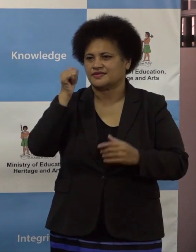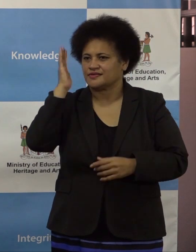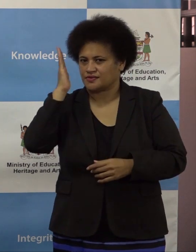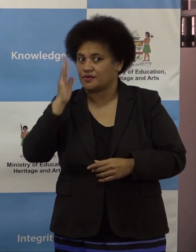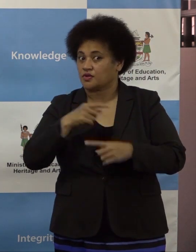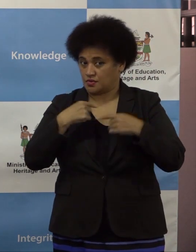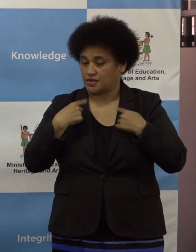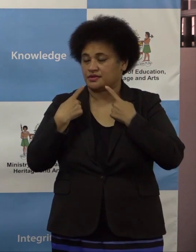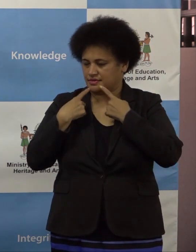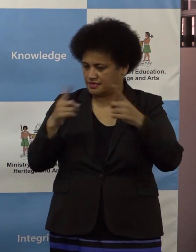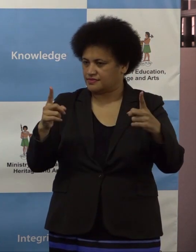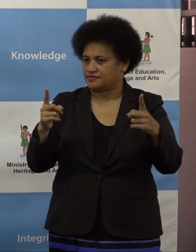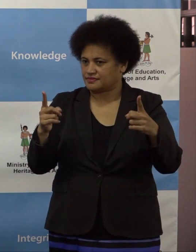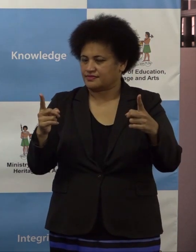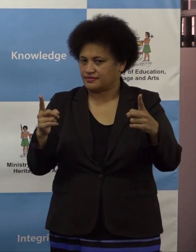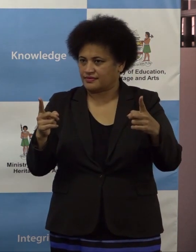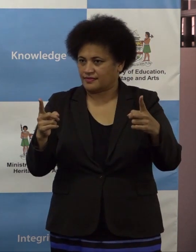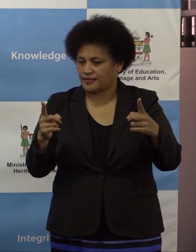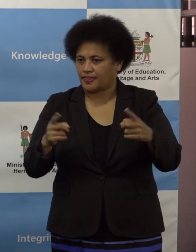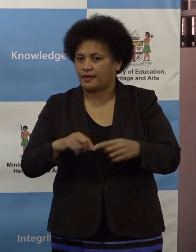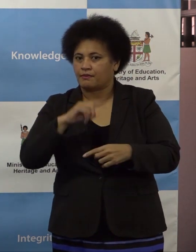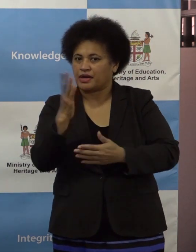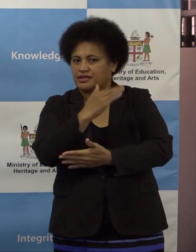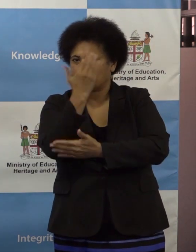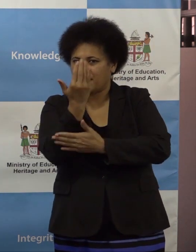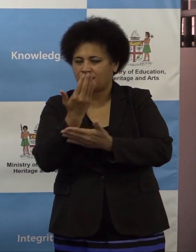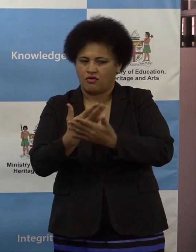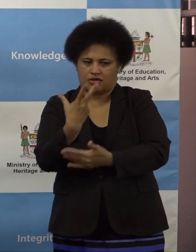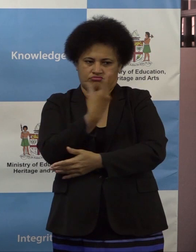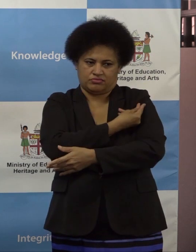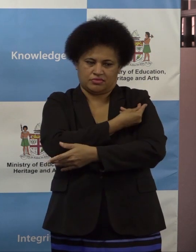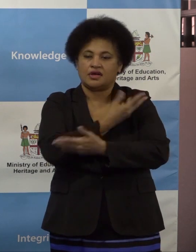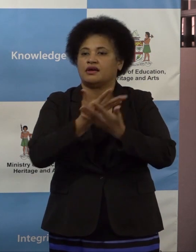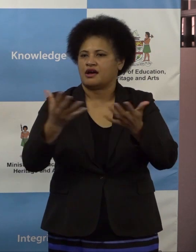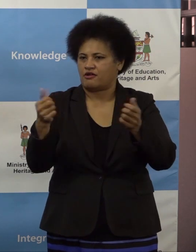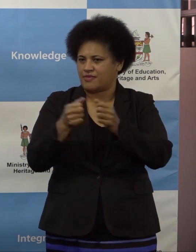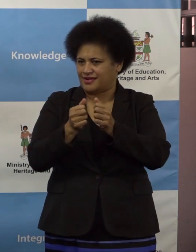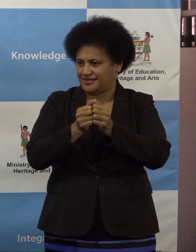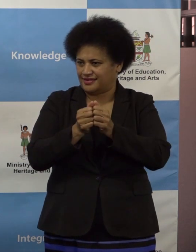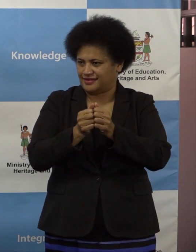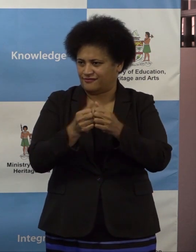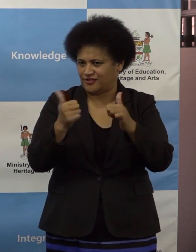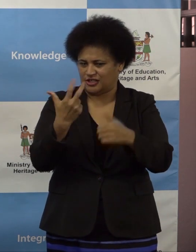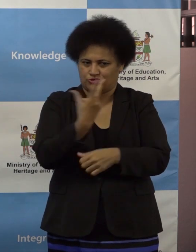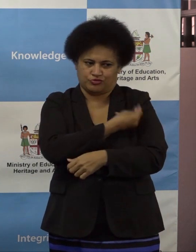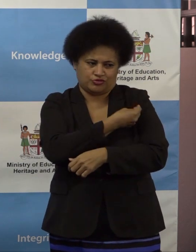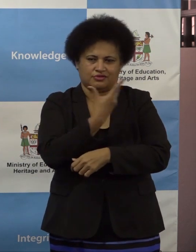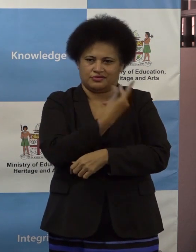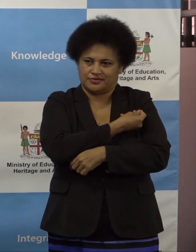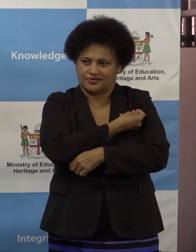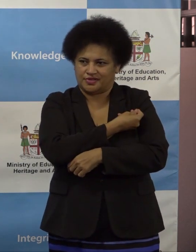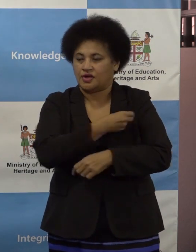making an announcement and it is subject to the vaccination rate. We just want more